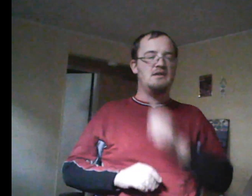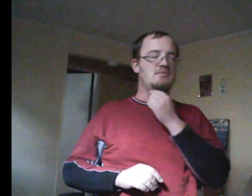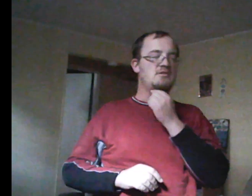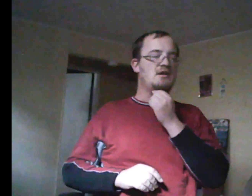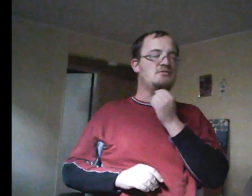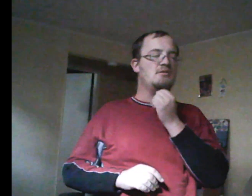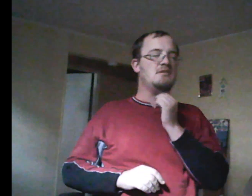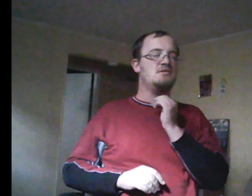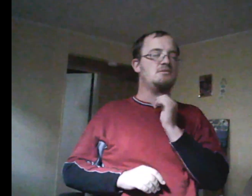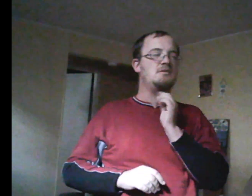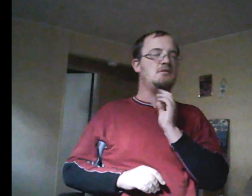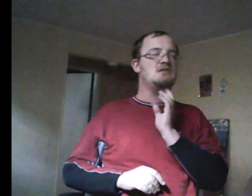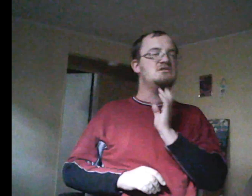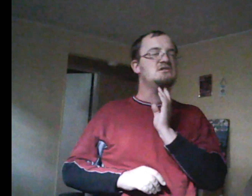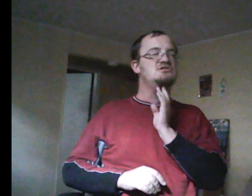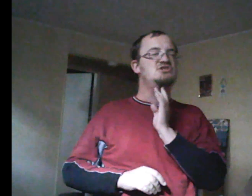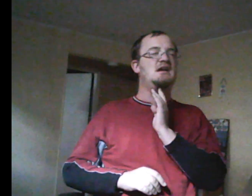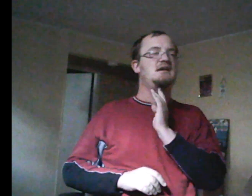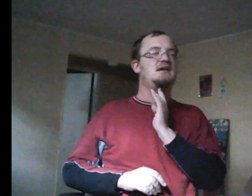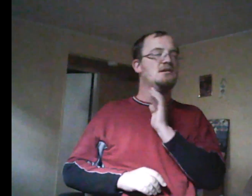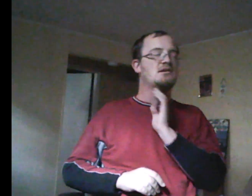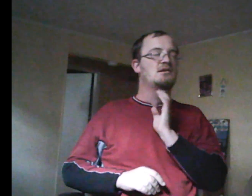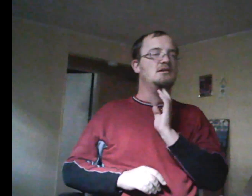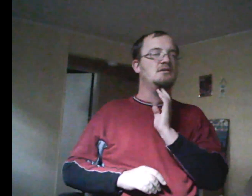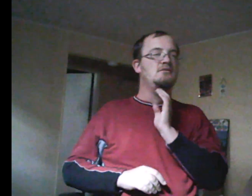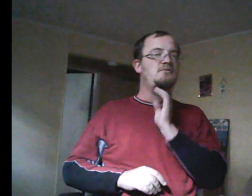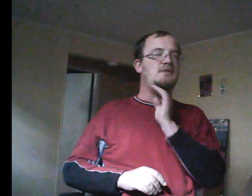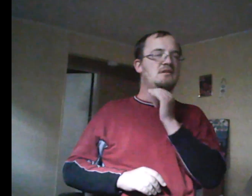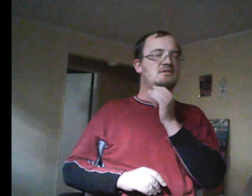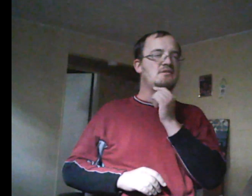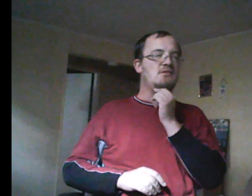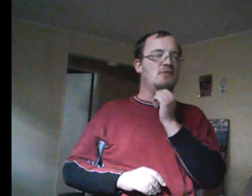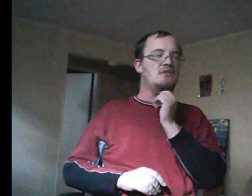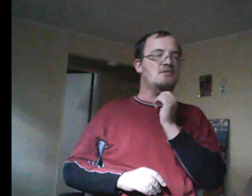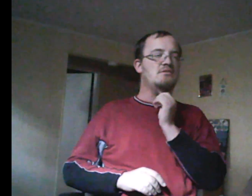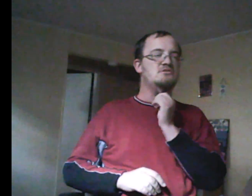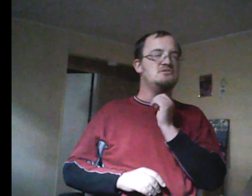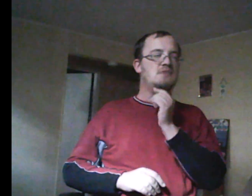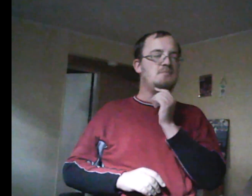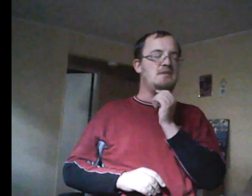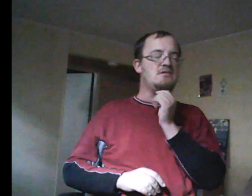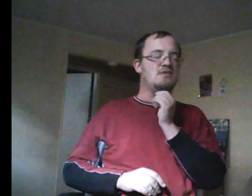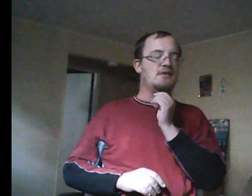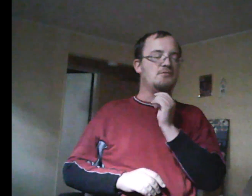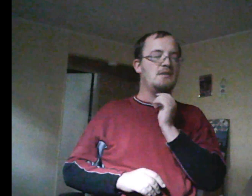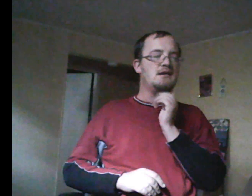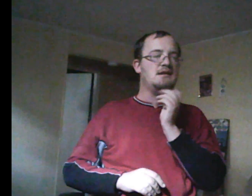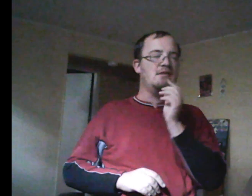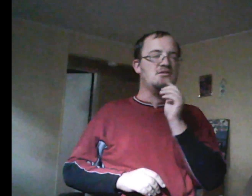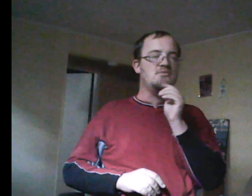talk to her. But Spinner and Jay think it's something wrong. So, they beat the tar out of Rick. Alex is ready to go